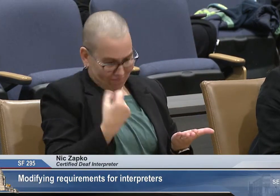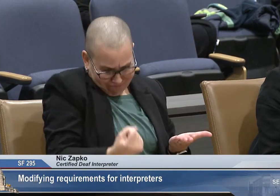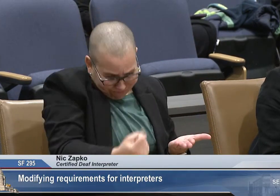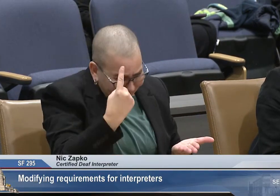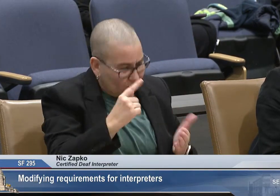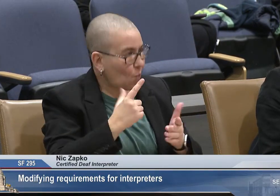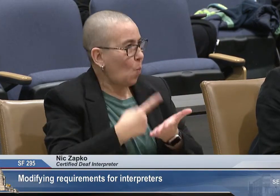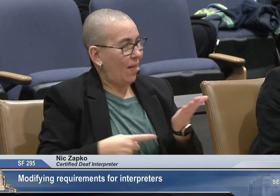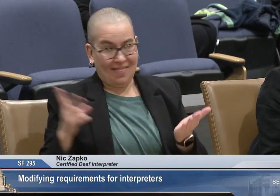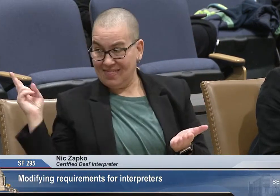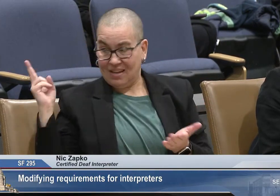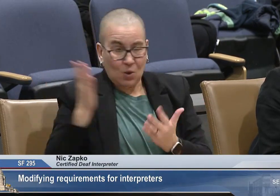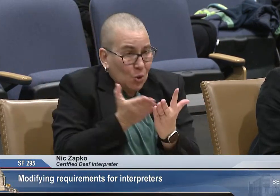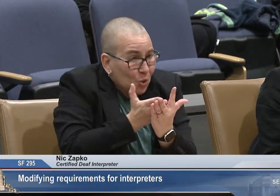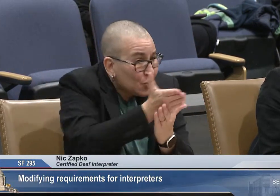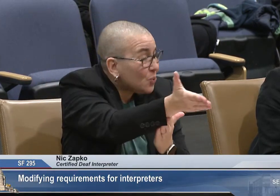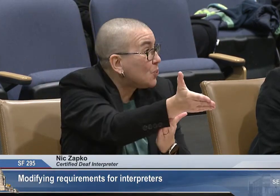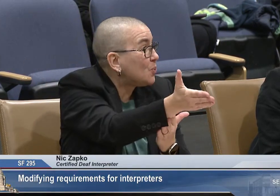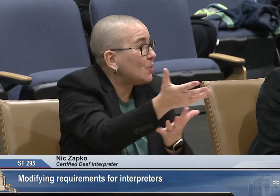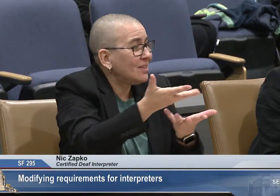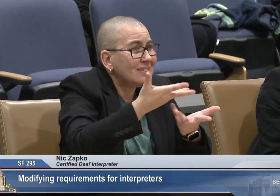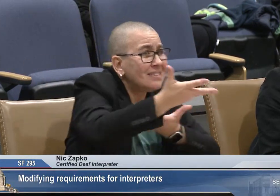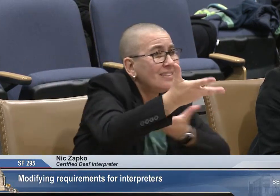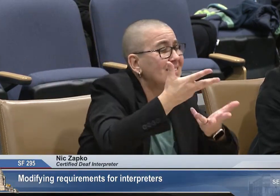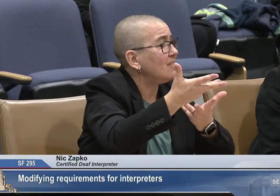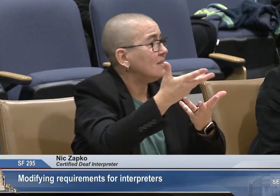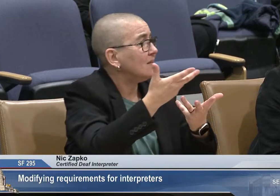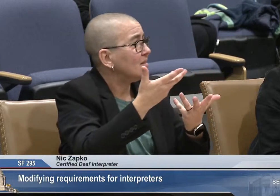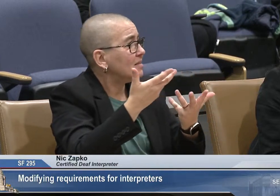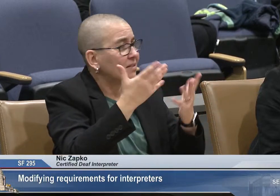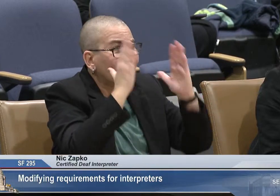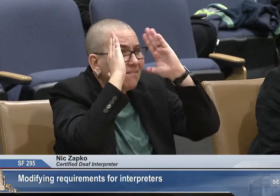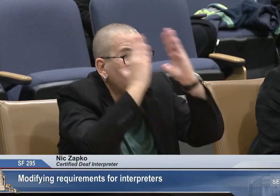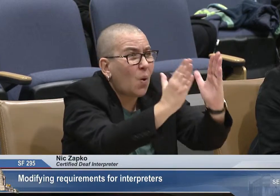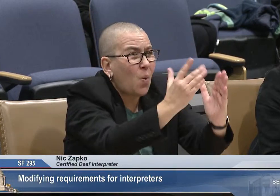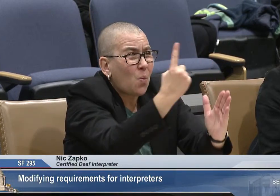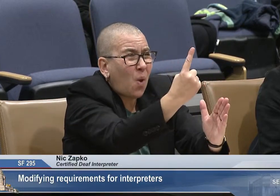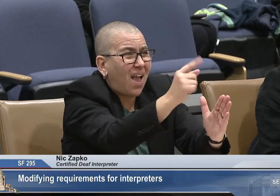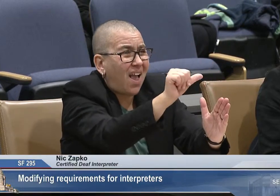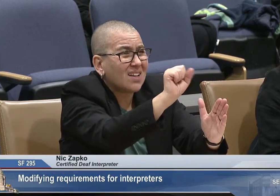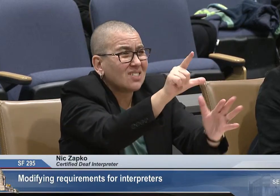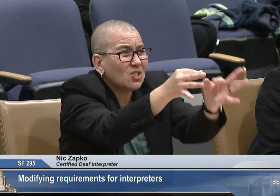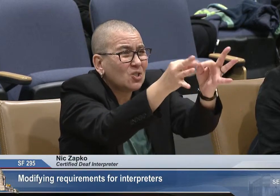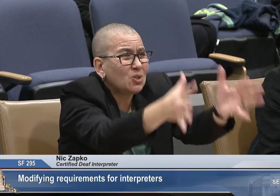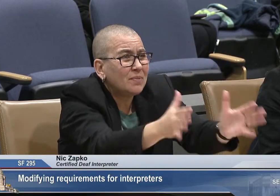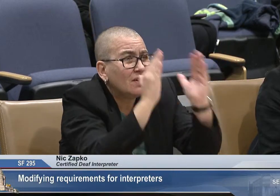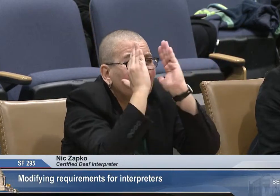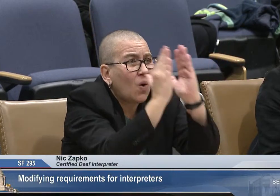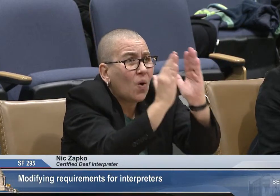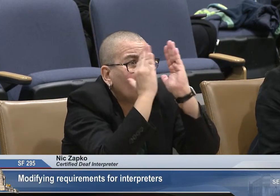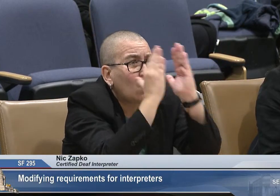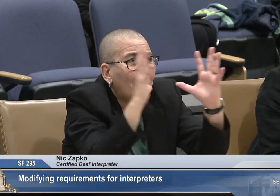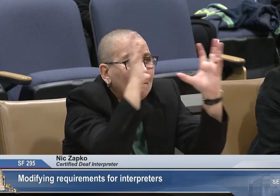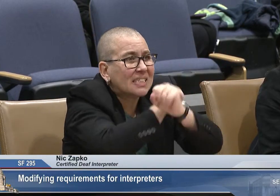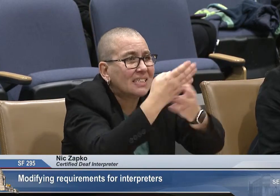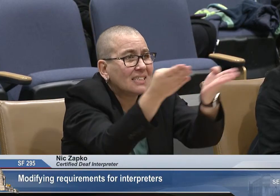I personally was a student. I've gone through the same experiences that these students have gone through. And just having